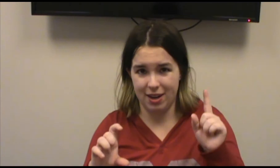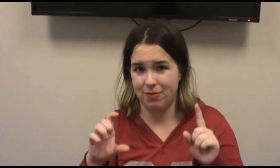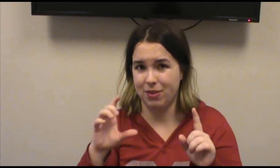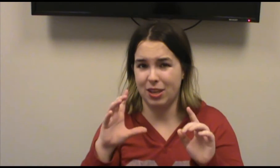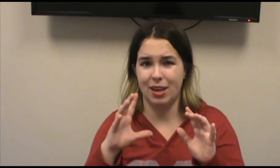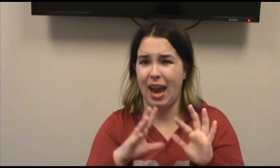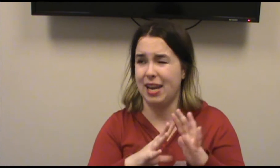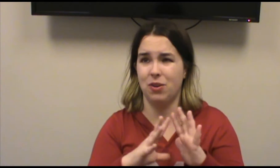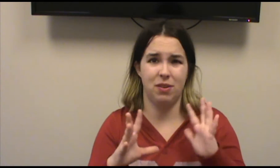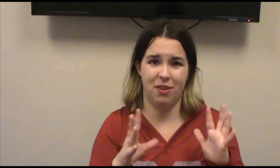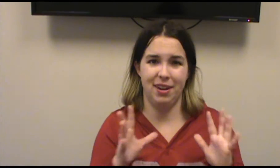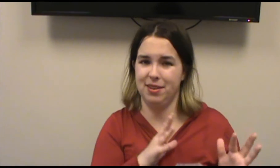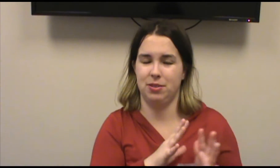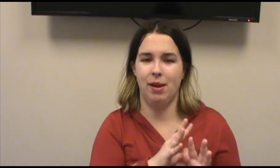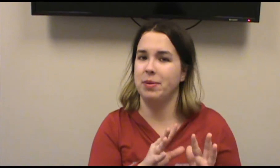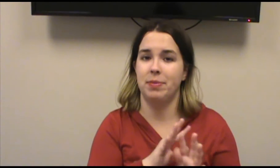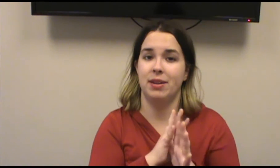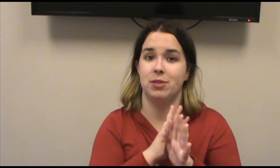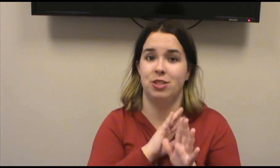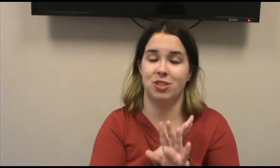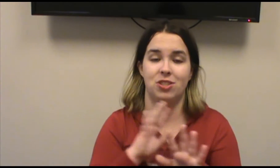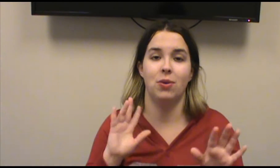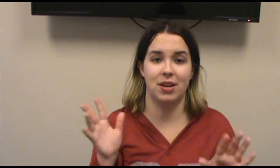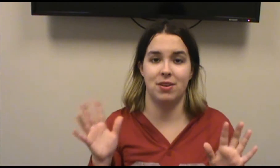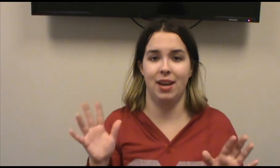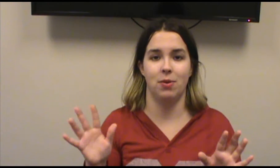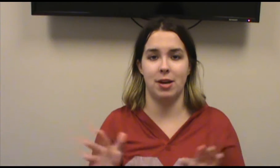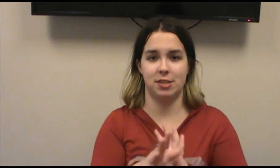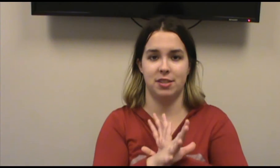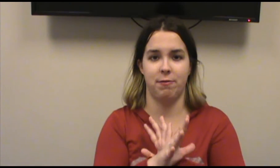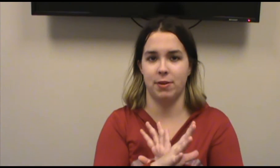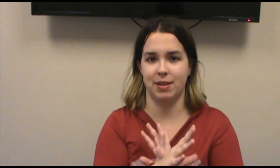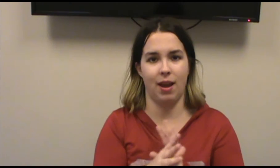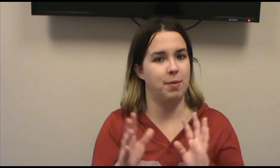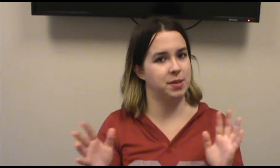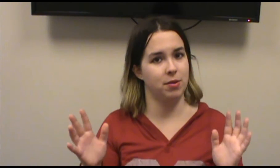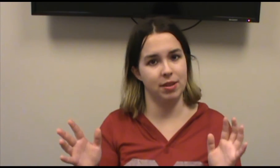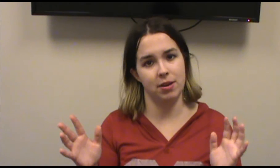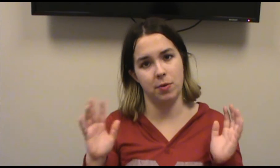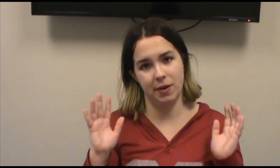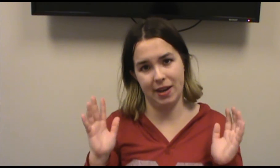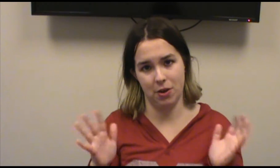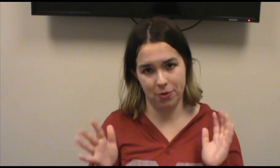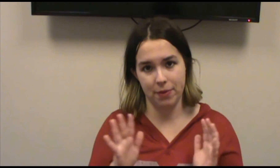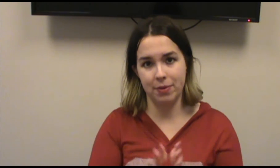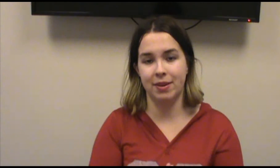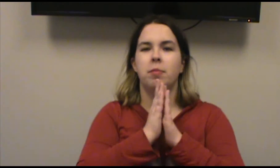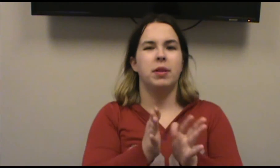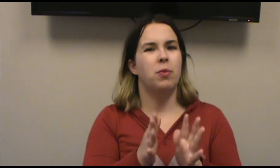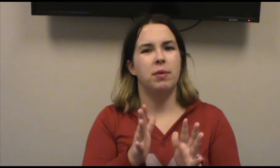of, I don't know how to describe it, but it was just so entertaining to watch this first like obstacle that Goran had to go through. But the one